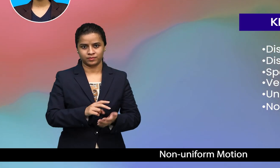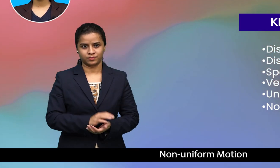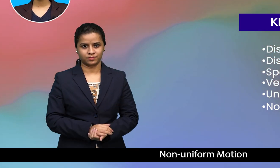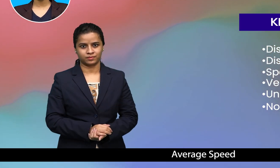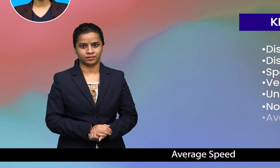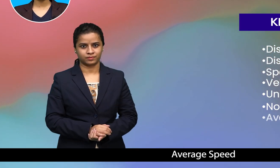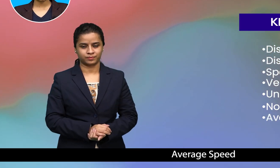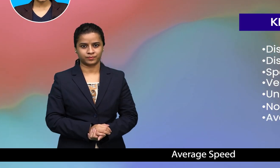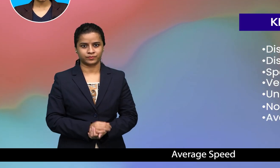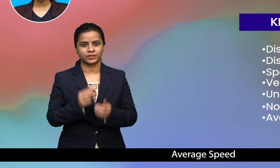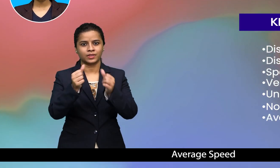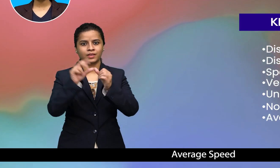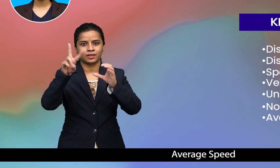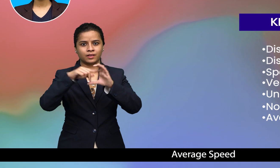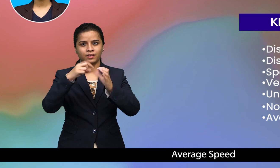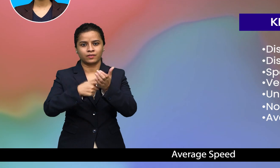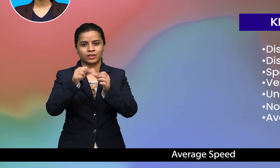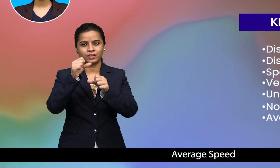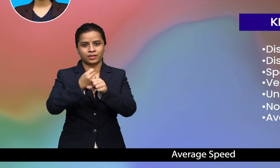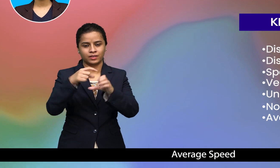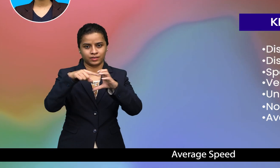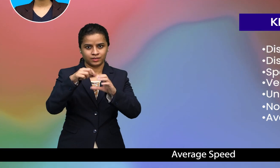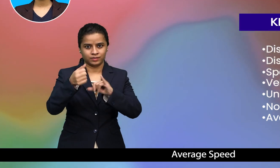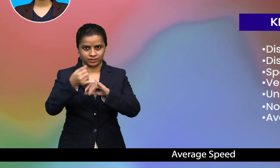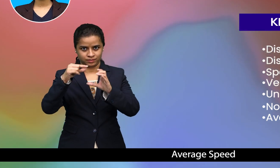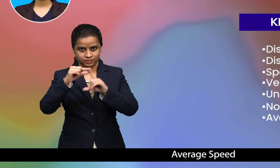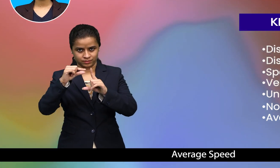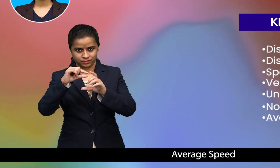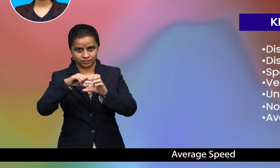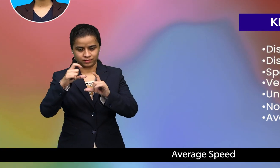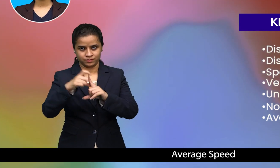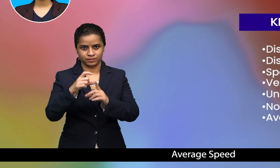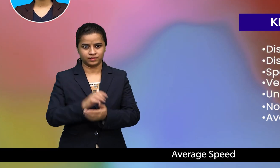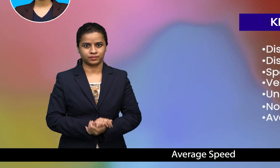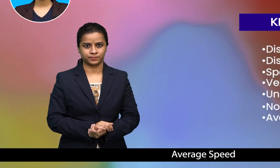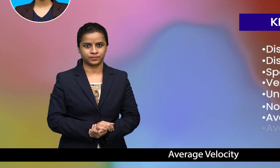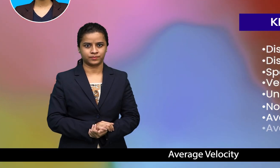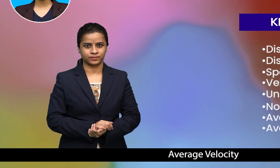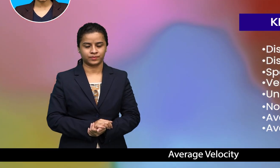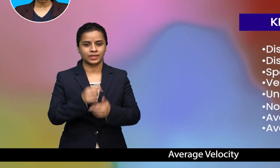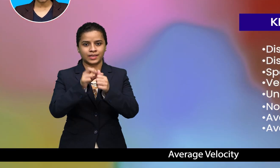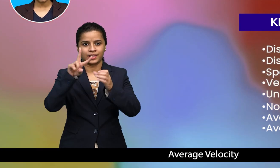average speed average velocity